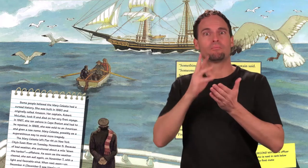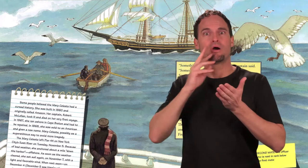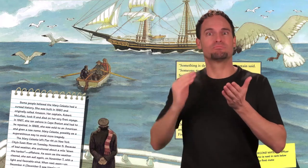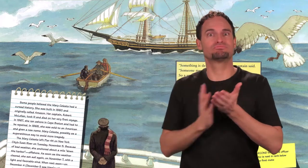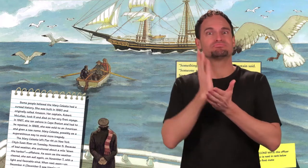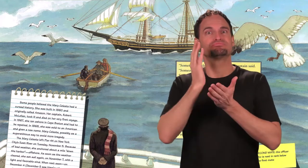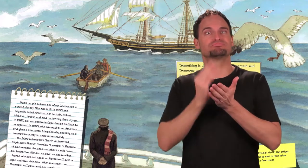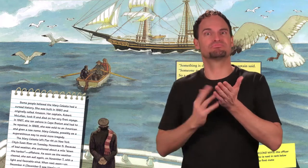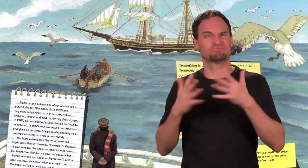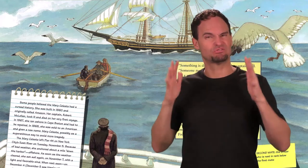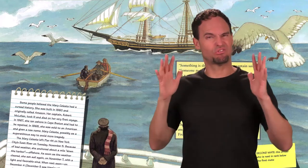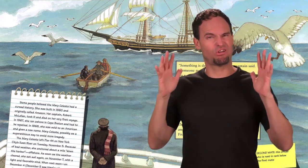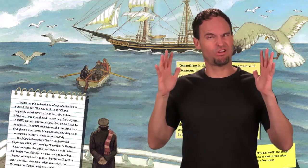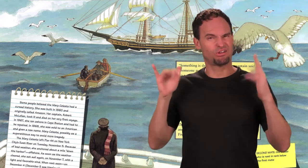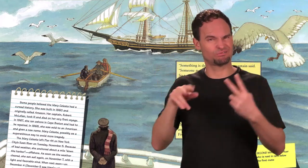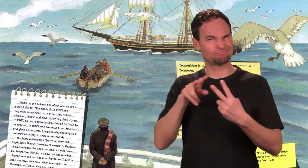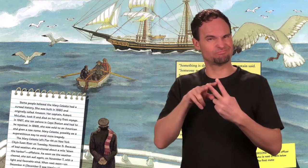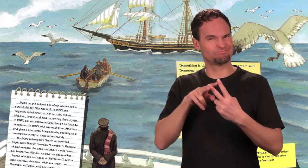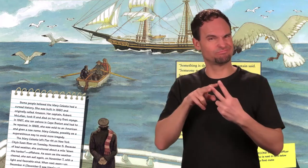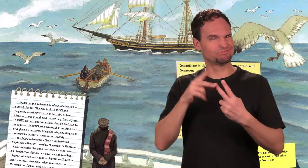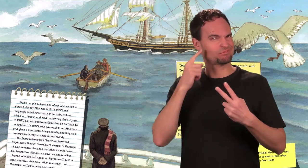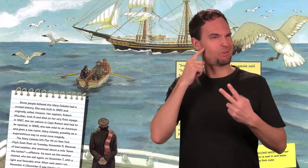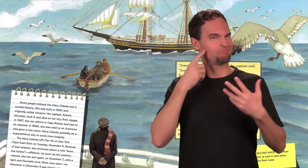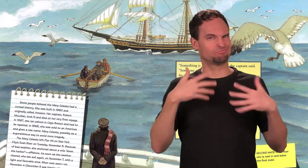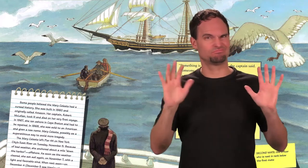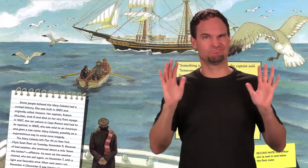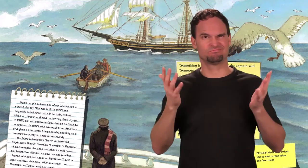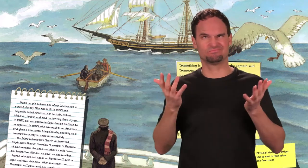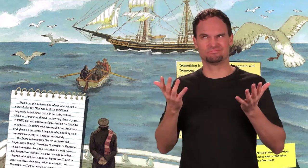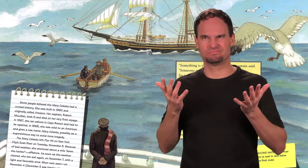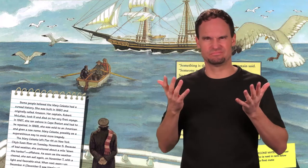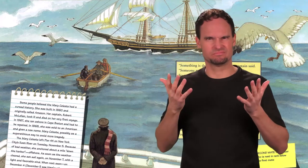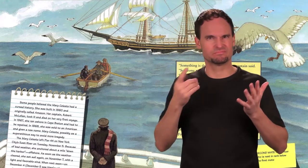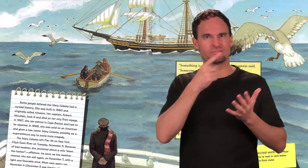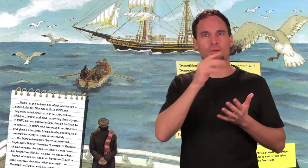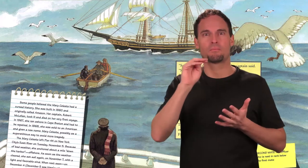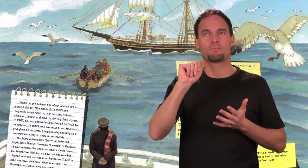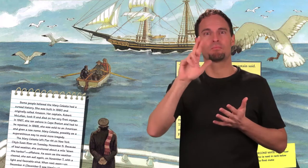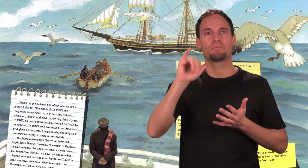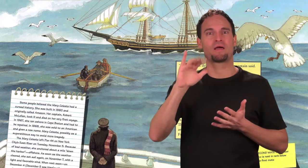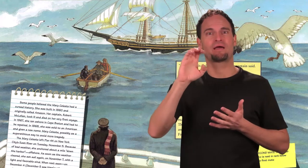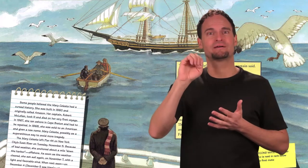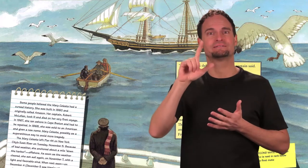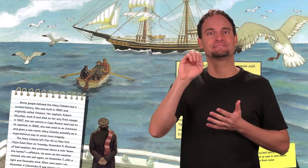The only sounds were their own voices and the slip-slap of the waves.